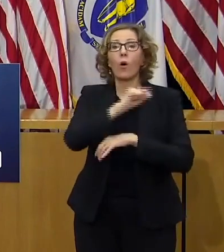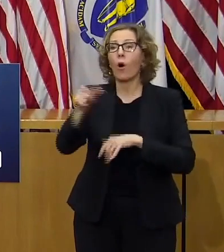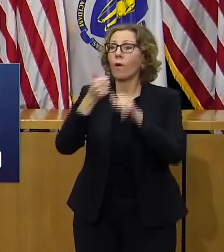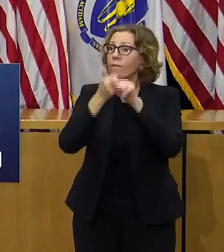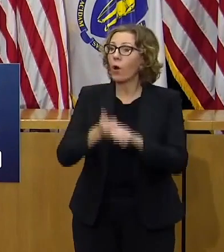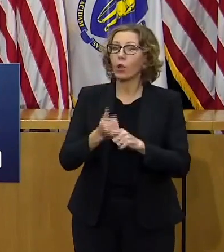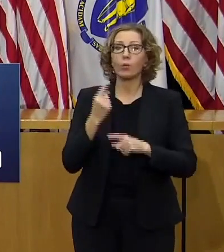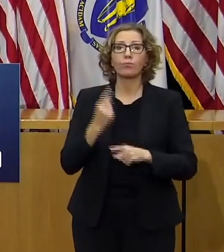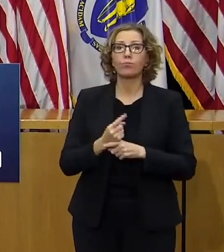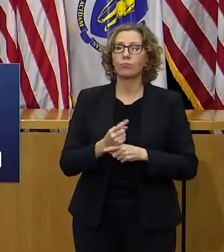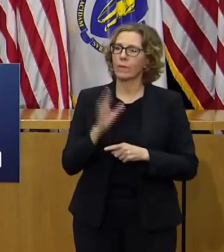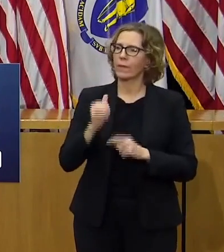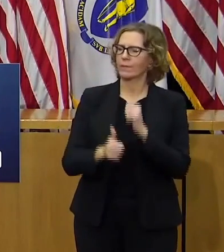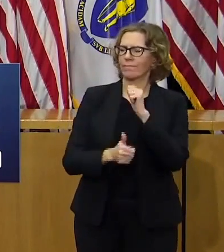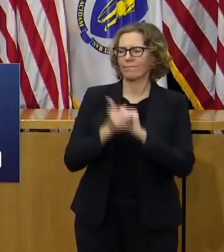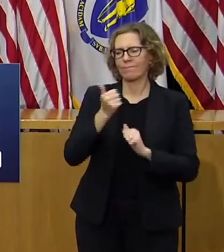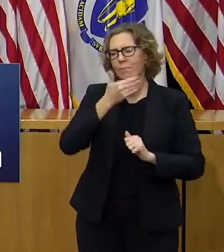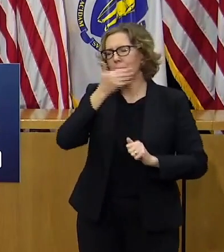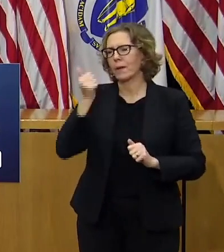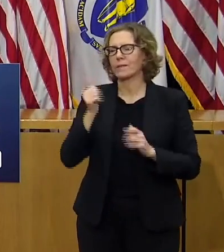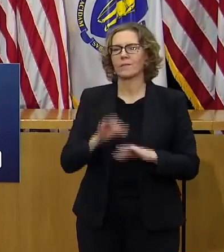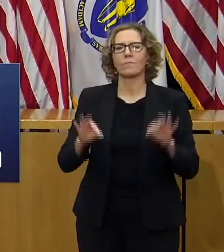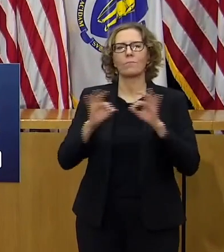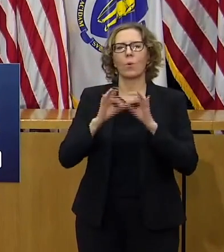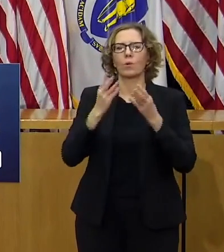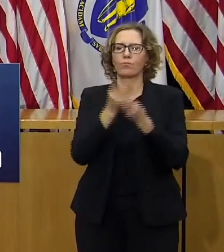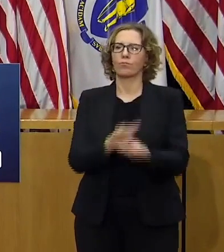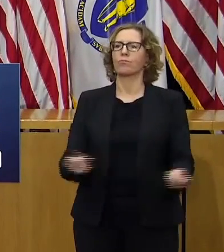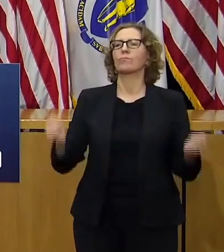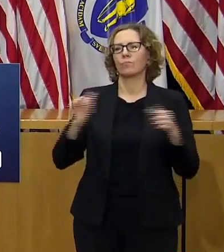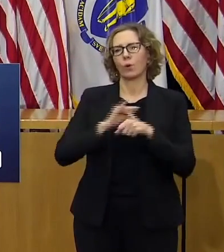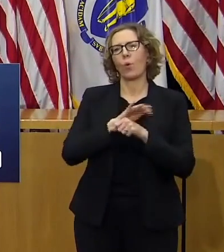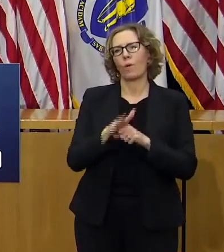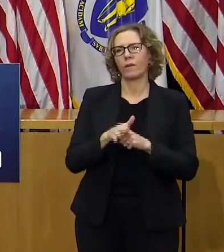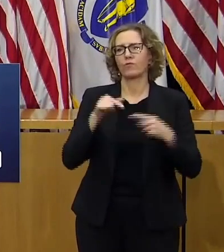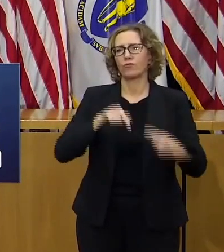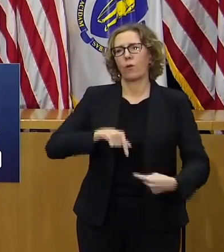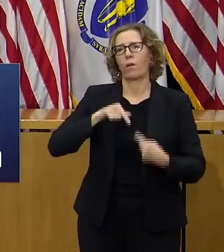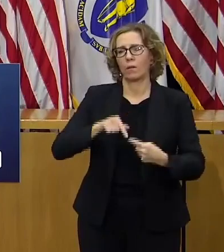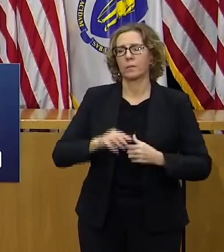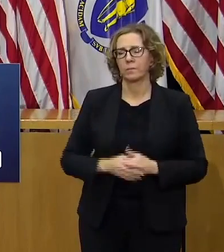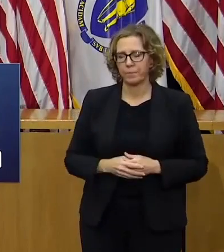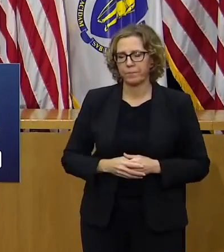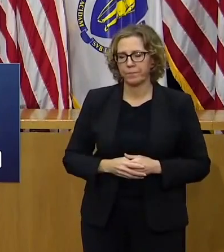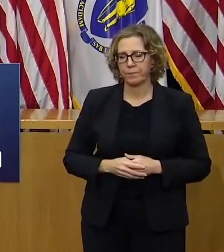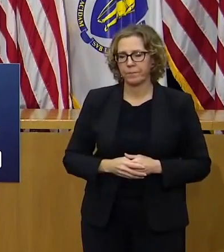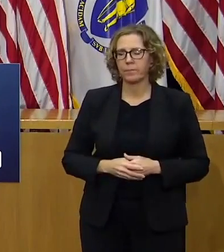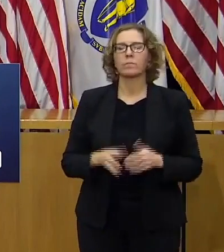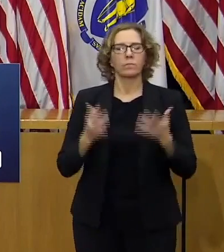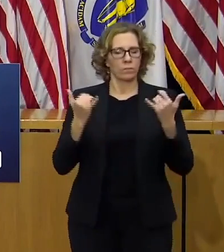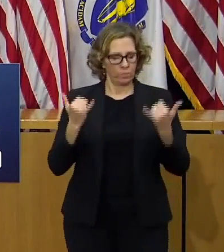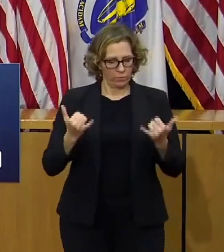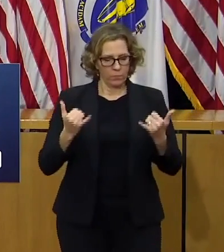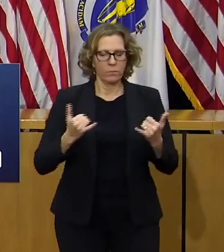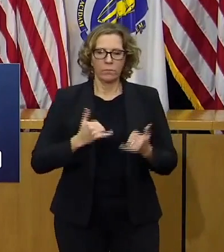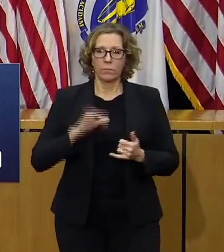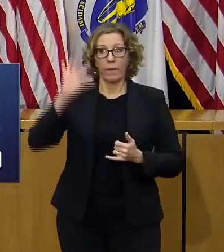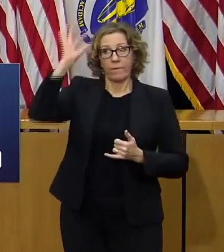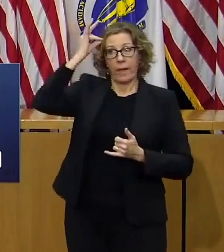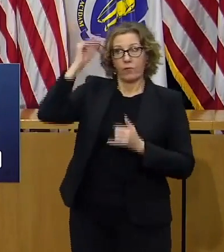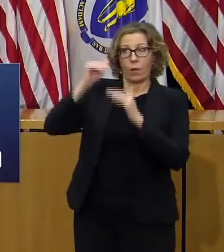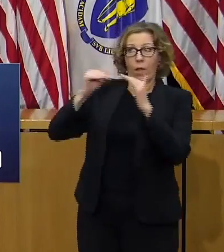most important way we can all win this fight we're obviously waiting approval at this point in time from the feds